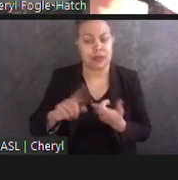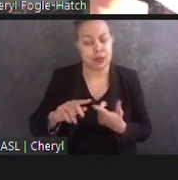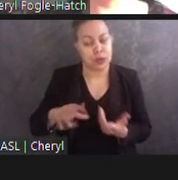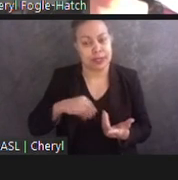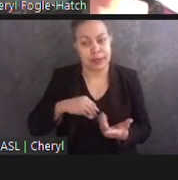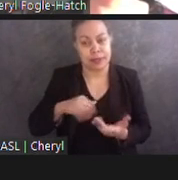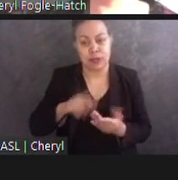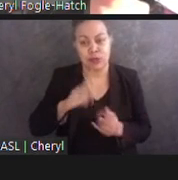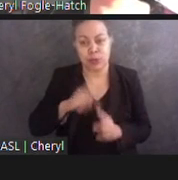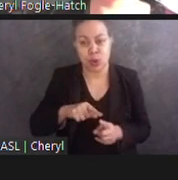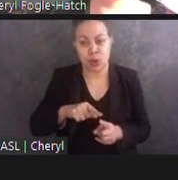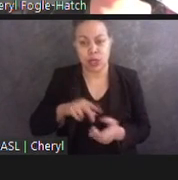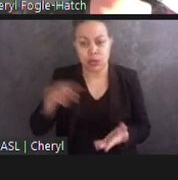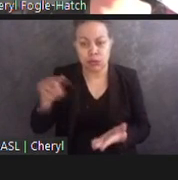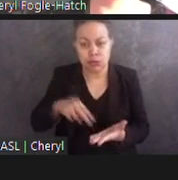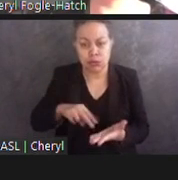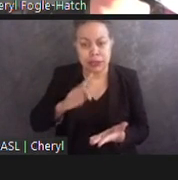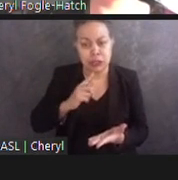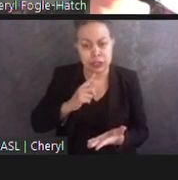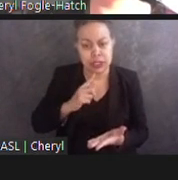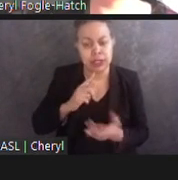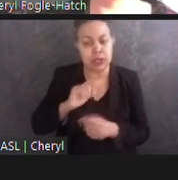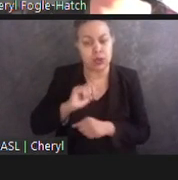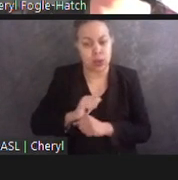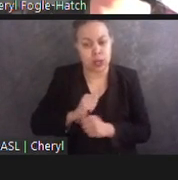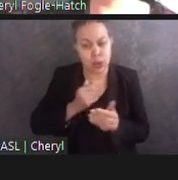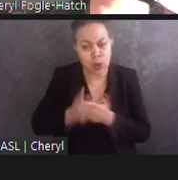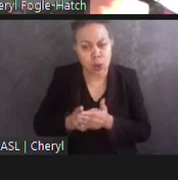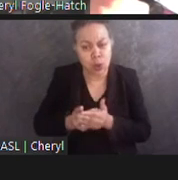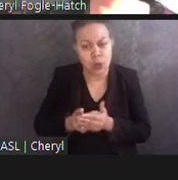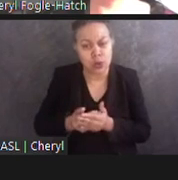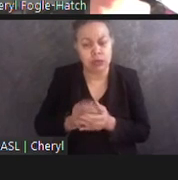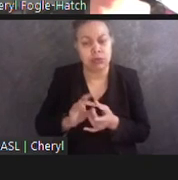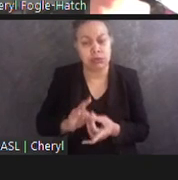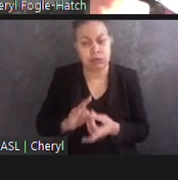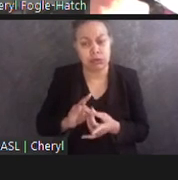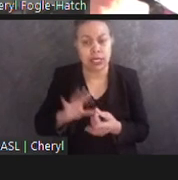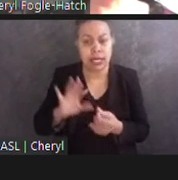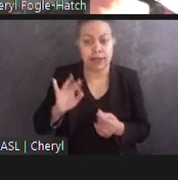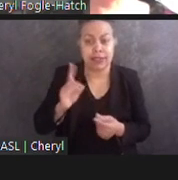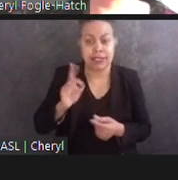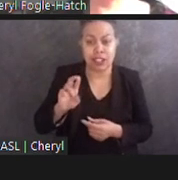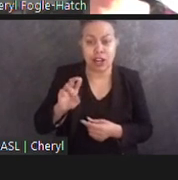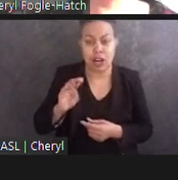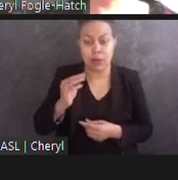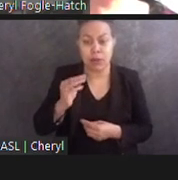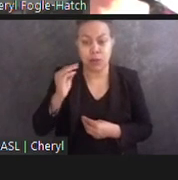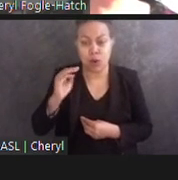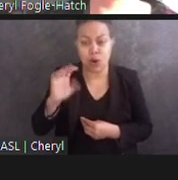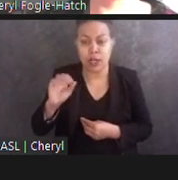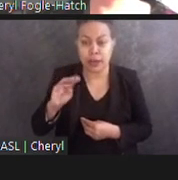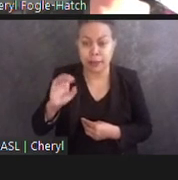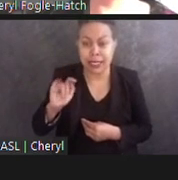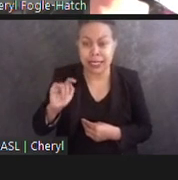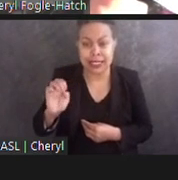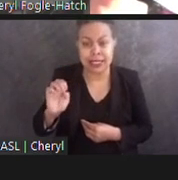and to work closely with the, uh, the FDR Memorial Committee and its advisory board to